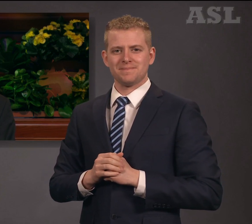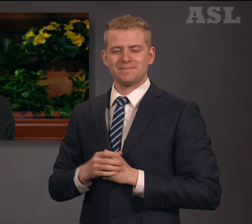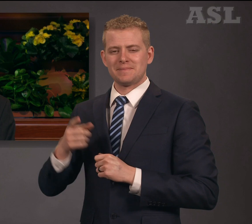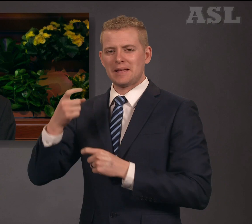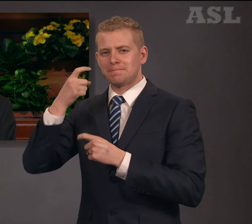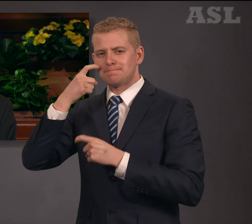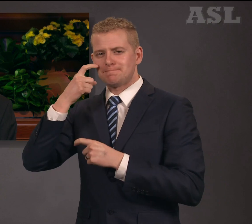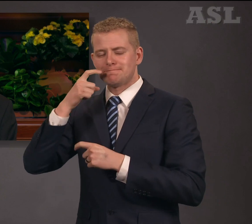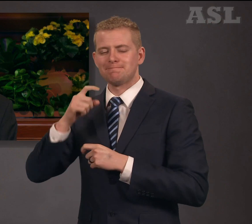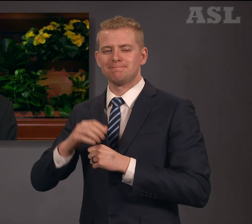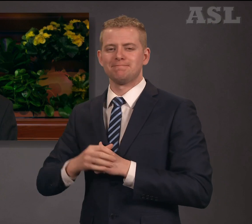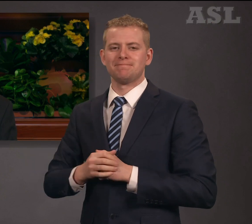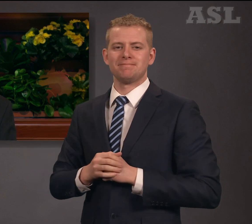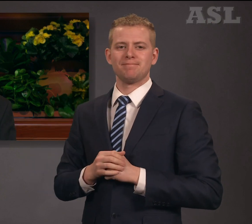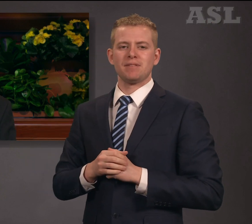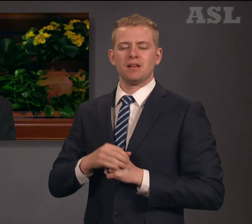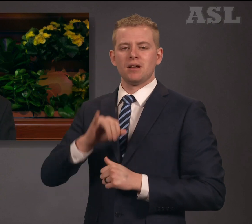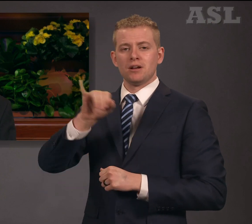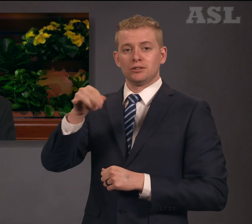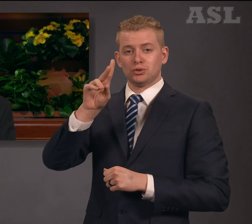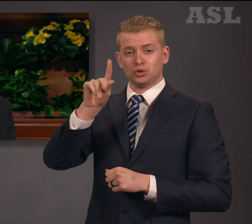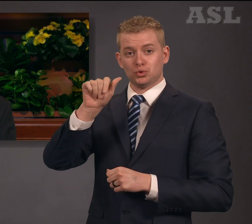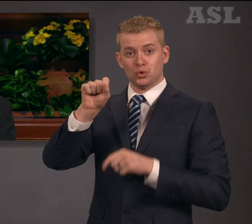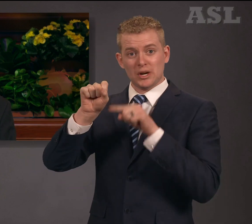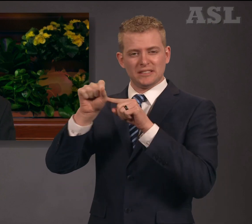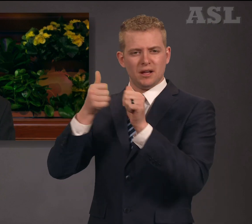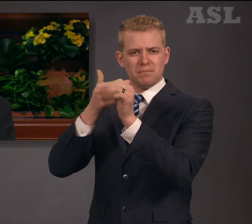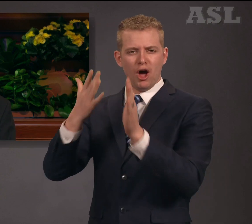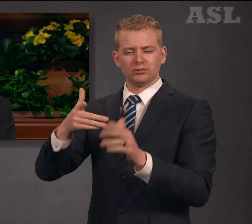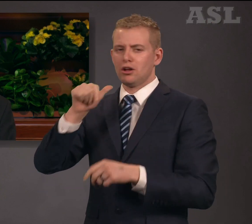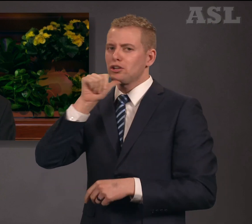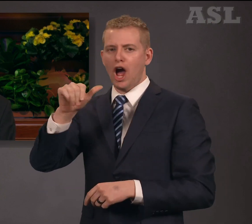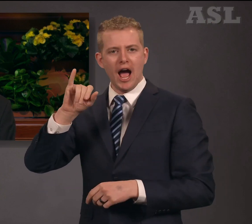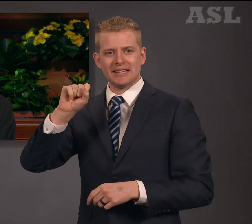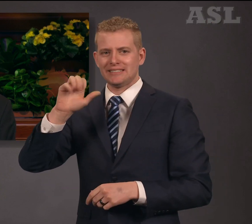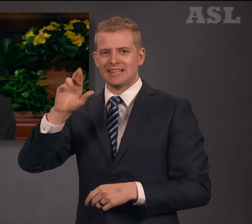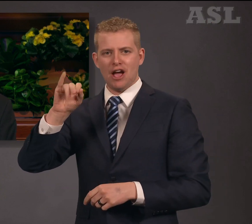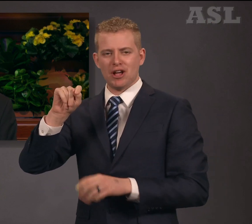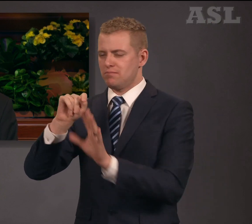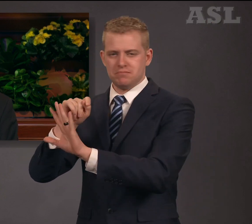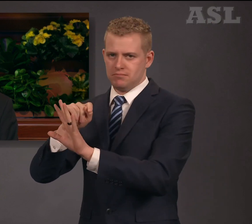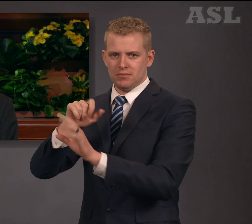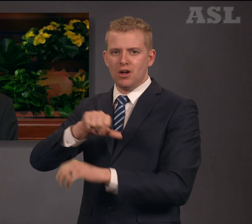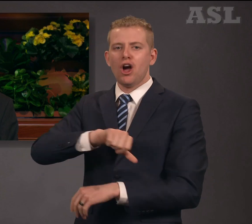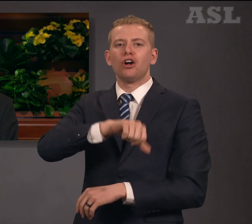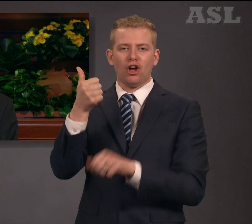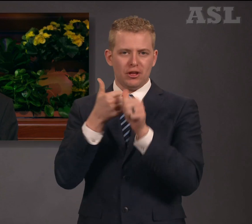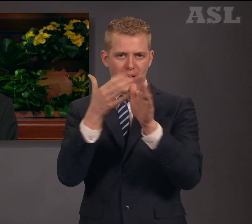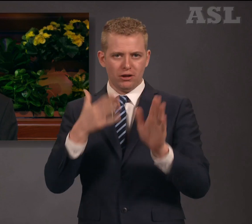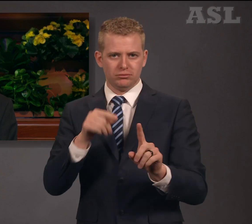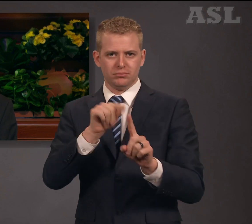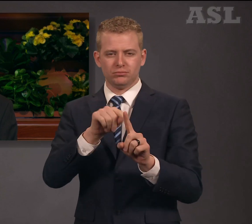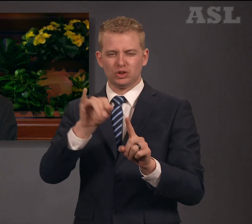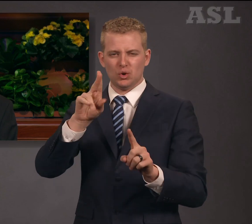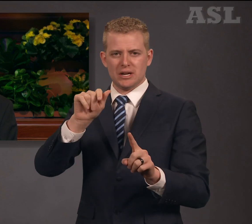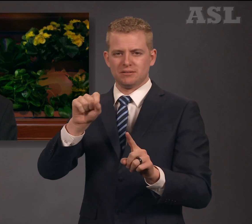Judas saith unto him, not Iscariot, Lord, how is it that you will manifest yourself